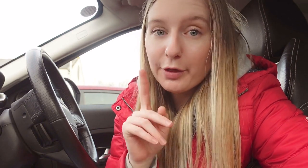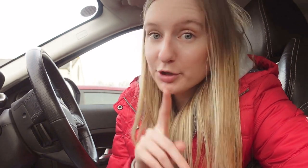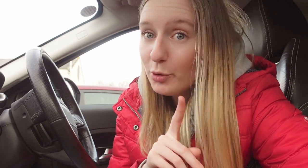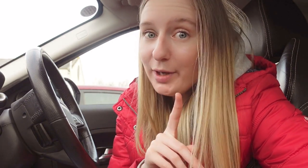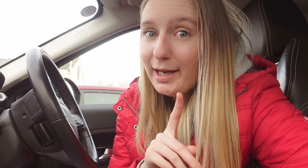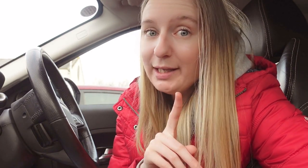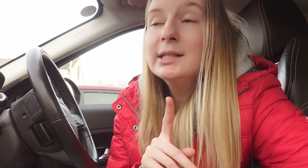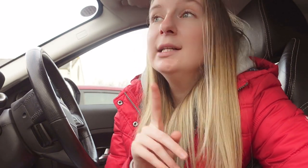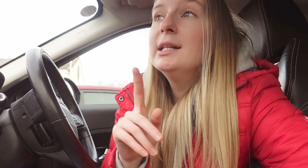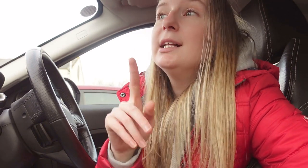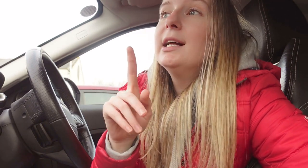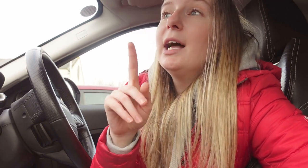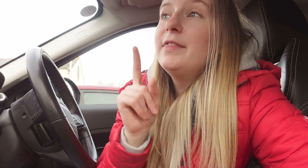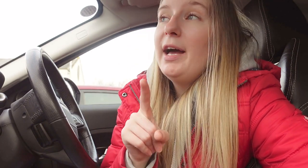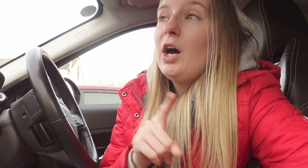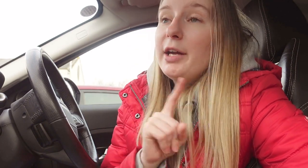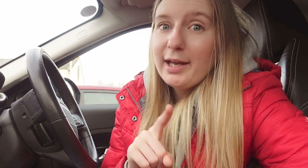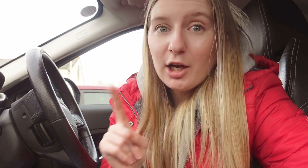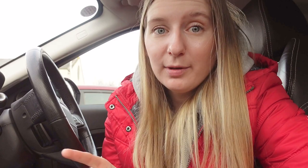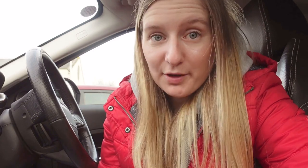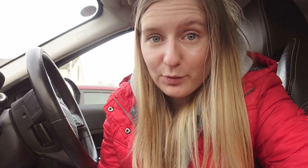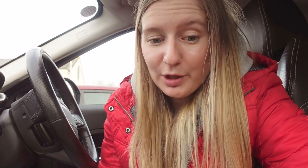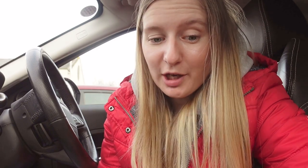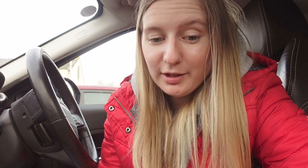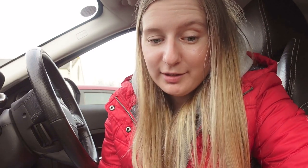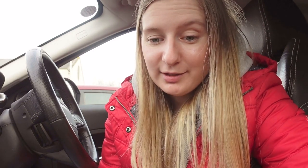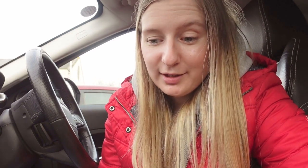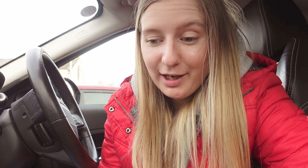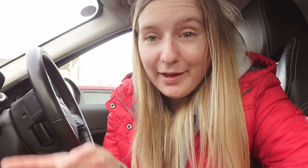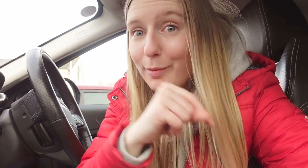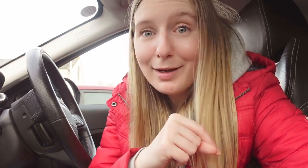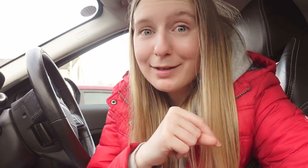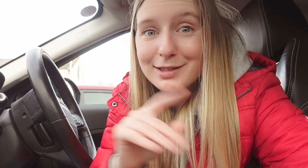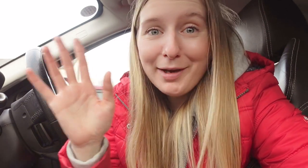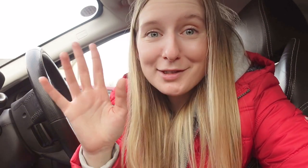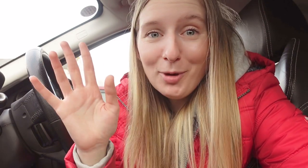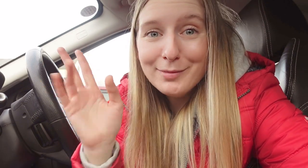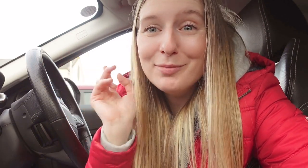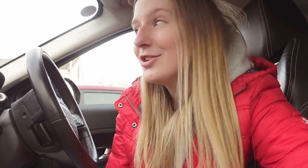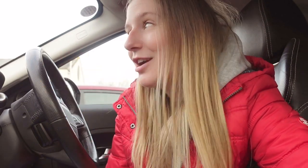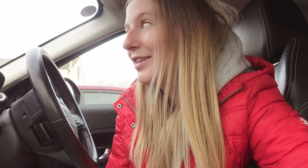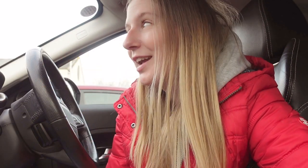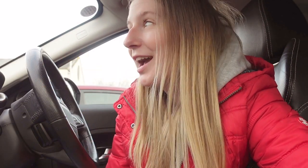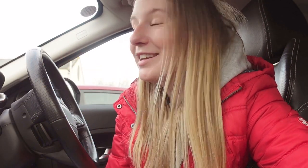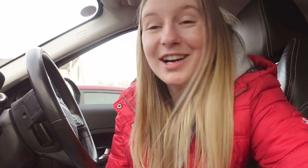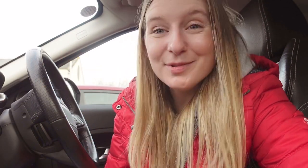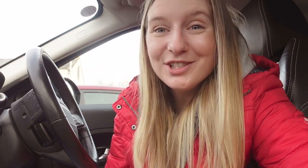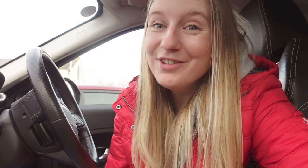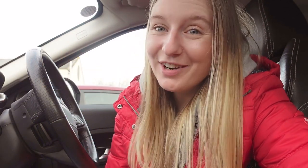this morning then I can get a couple of hours of work done and then go back to my next appointment get driving and I'll speak to you very